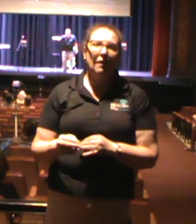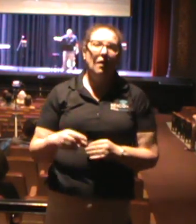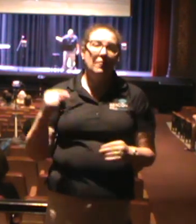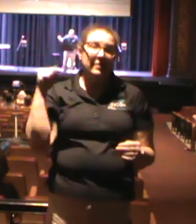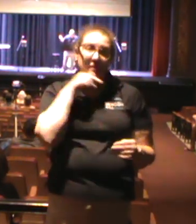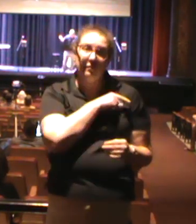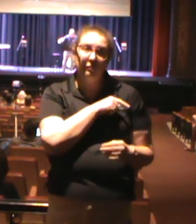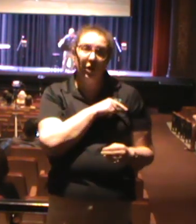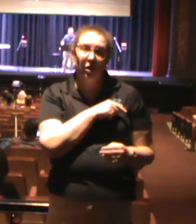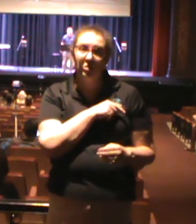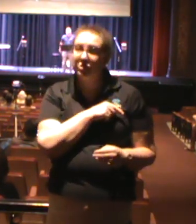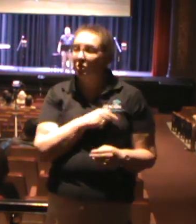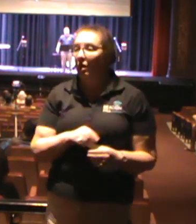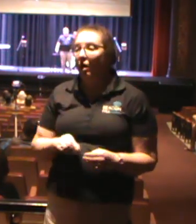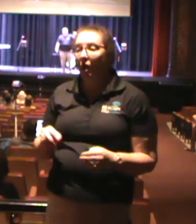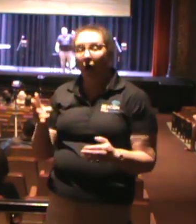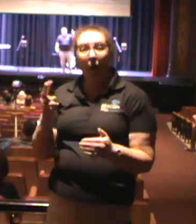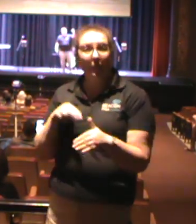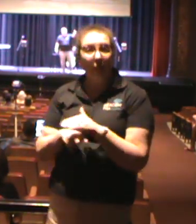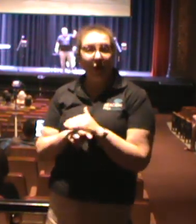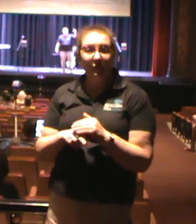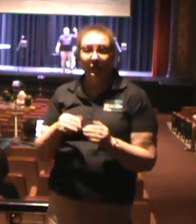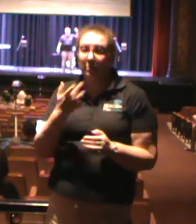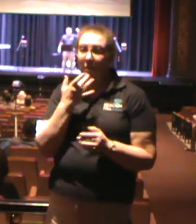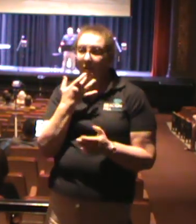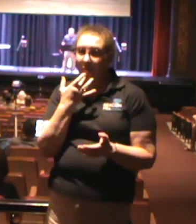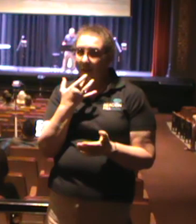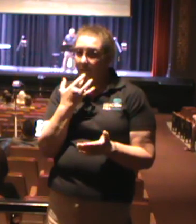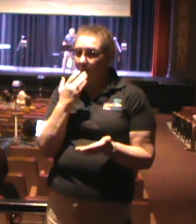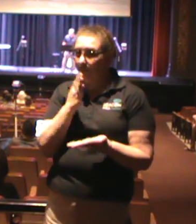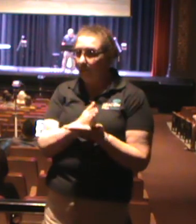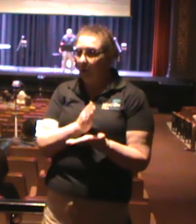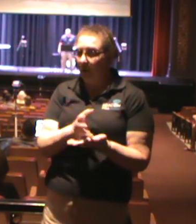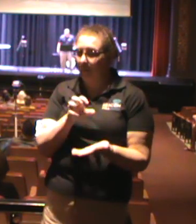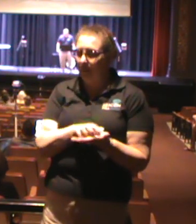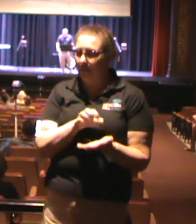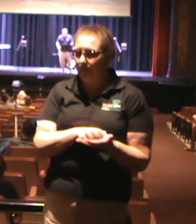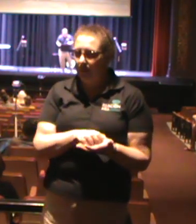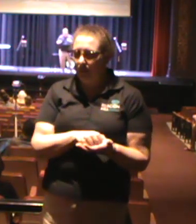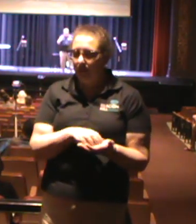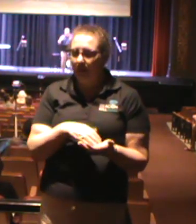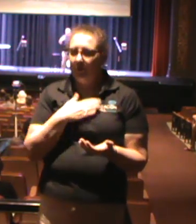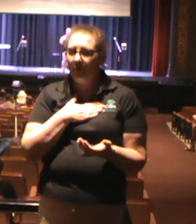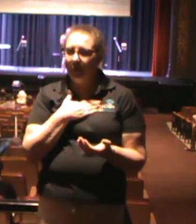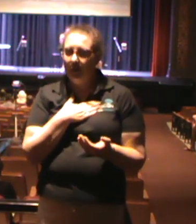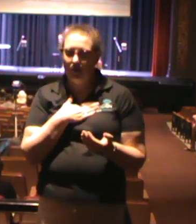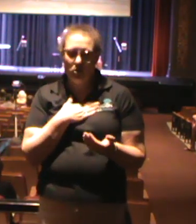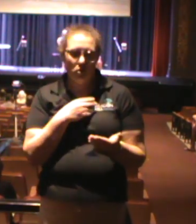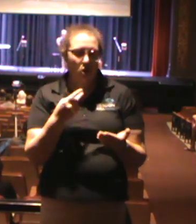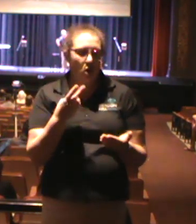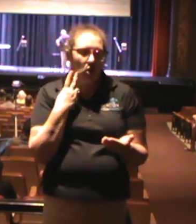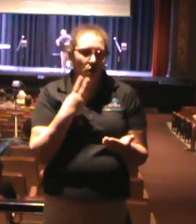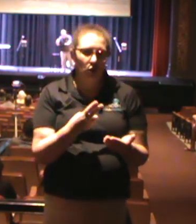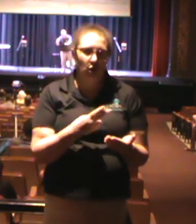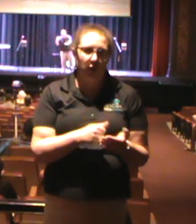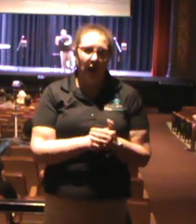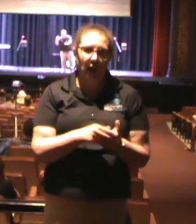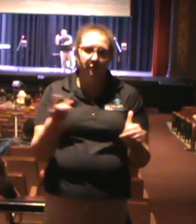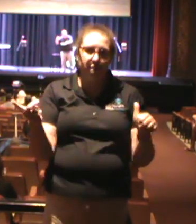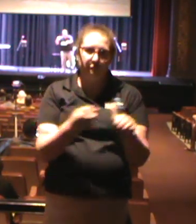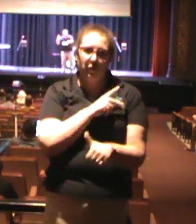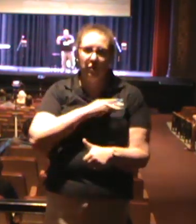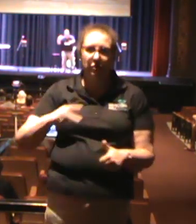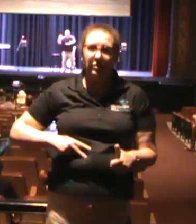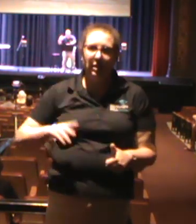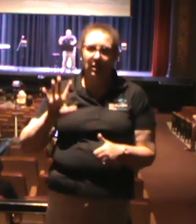part in the passage. Turn to 1 Kings 19.9, if you have your Bibles open. While he was hiding, the